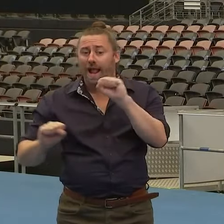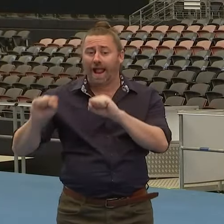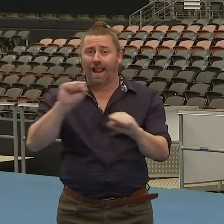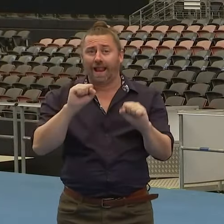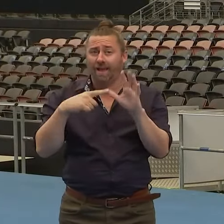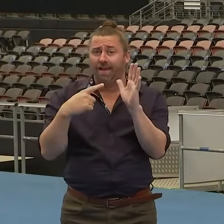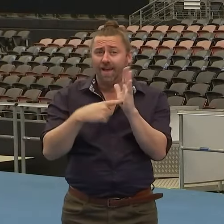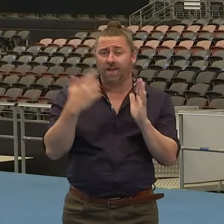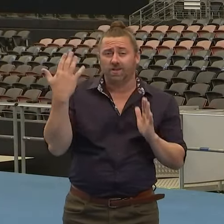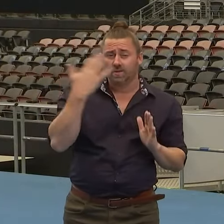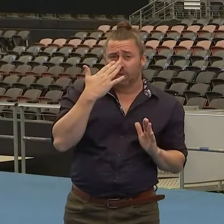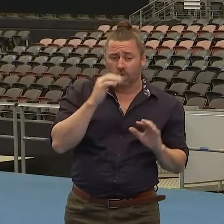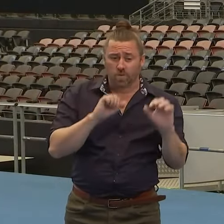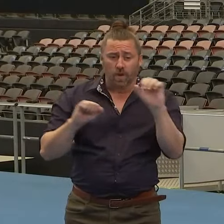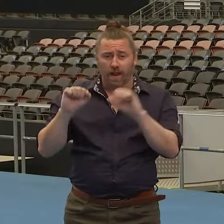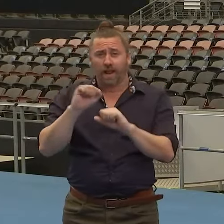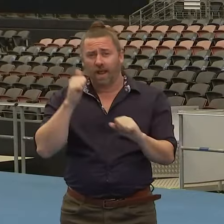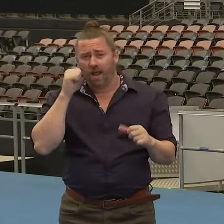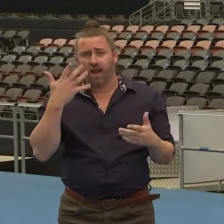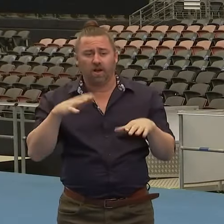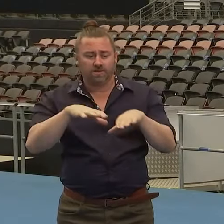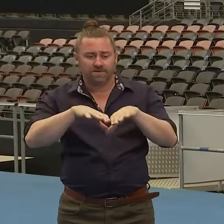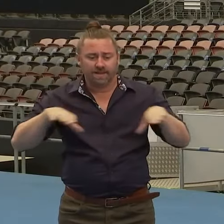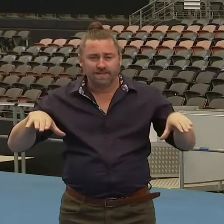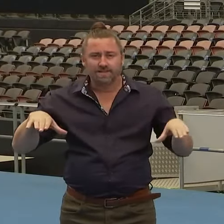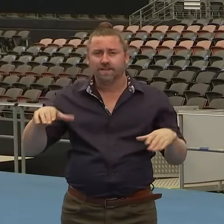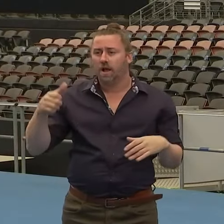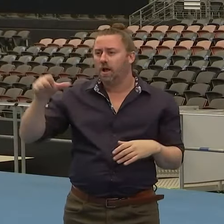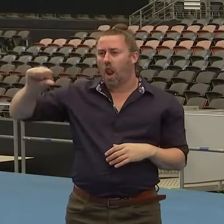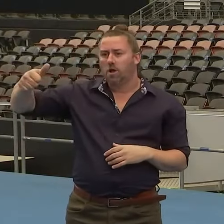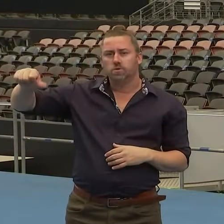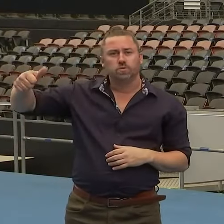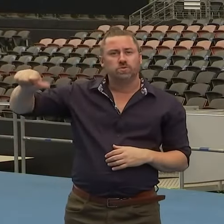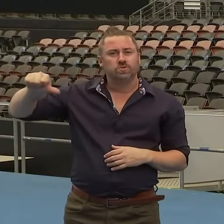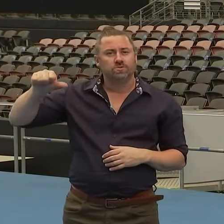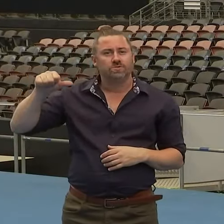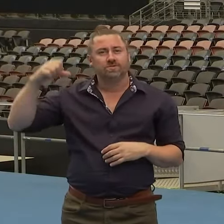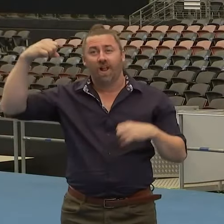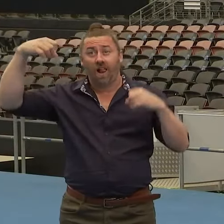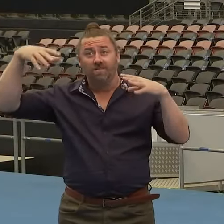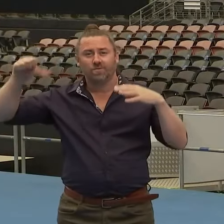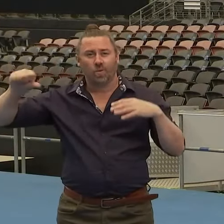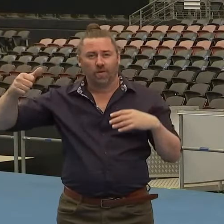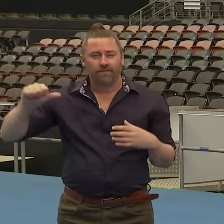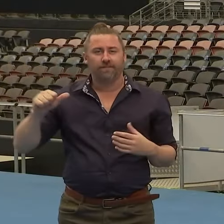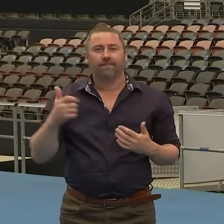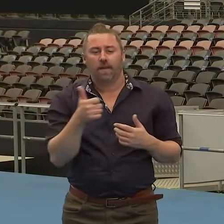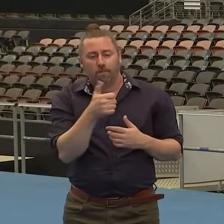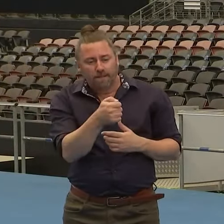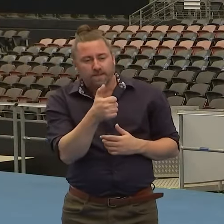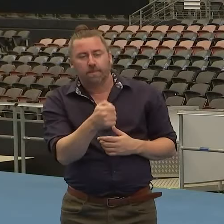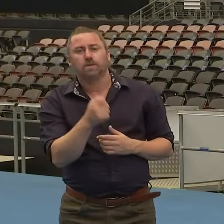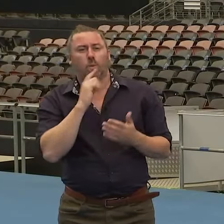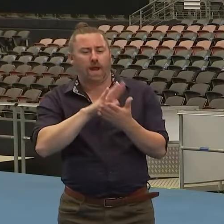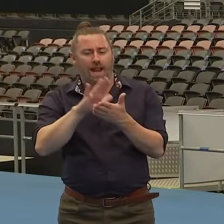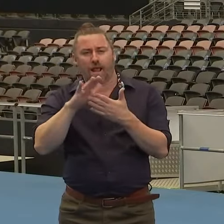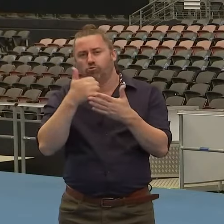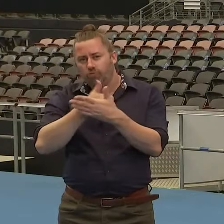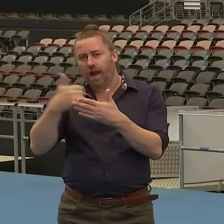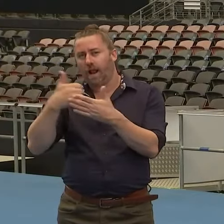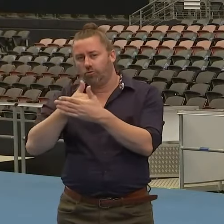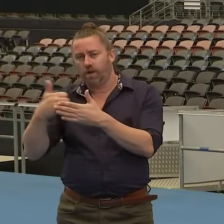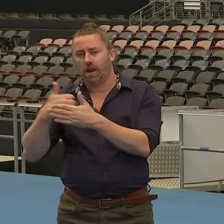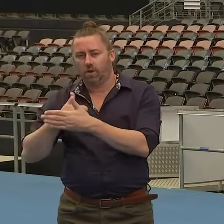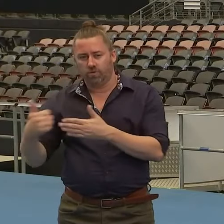schools. So high point areas, desktops, switches, they will all be cleaned and we will maintain our additional cleaning in